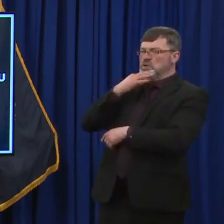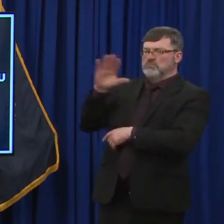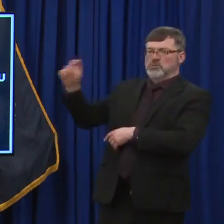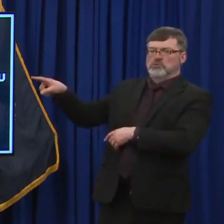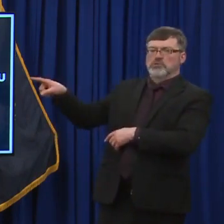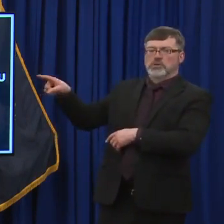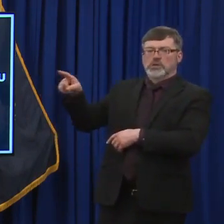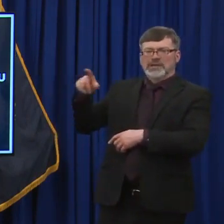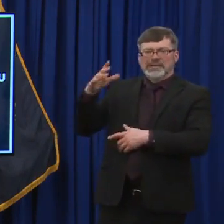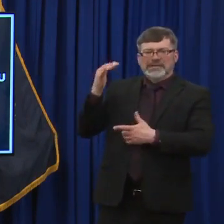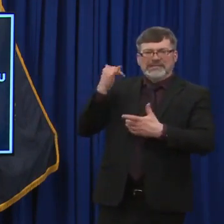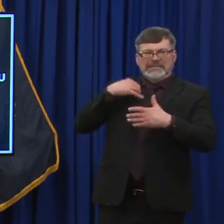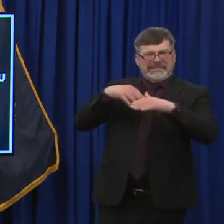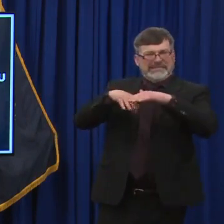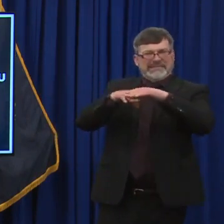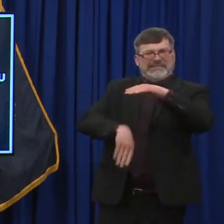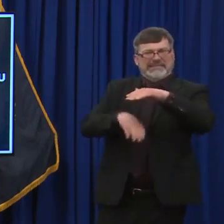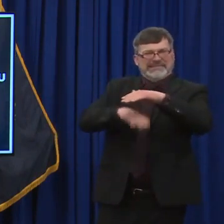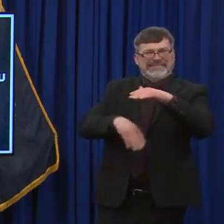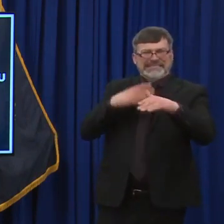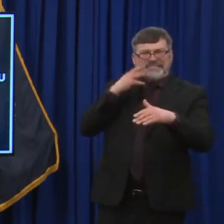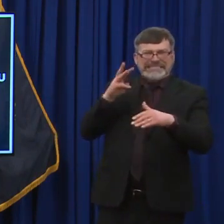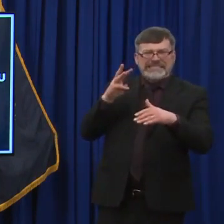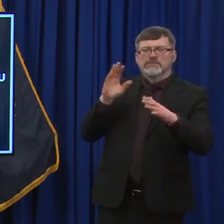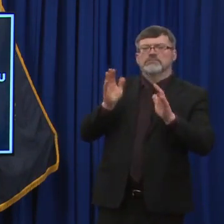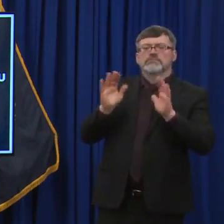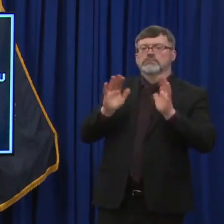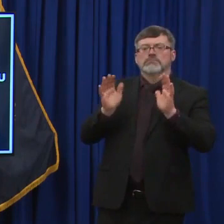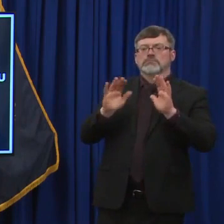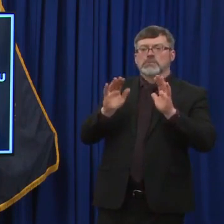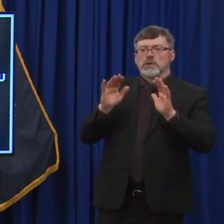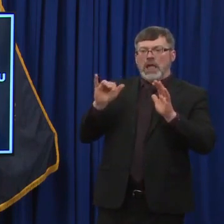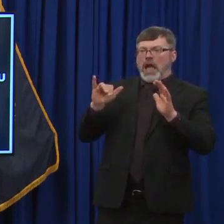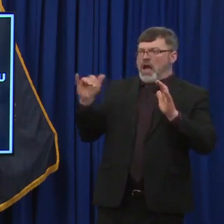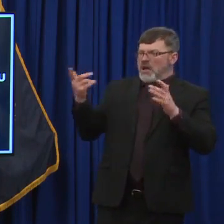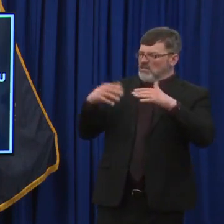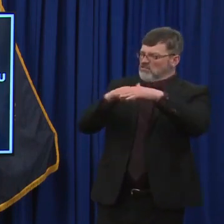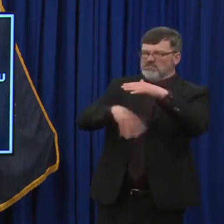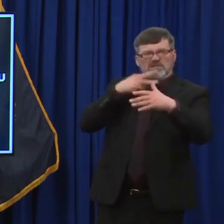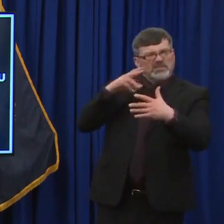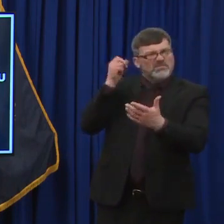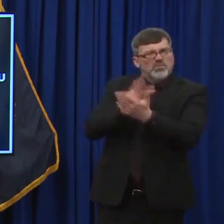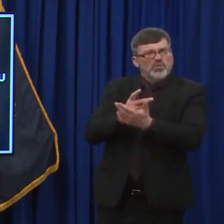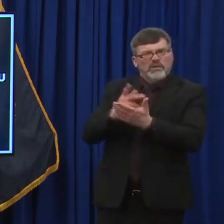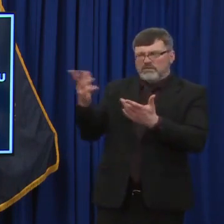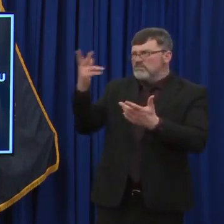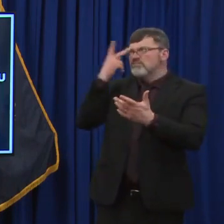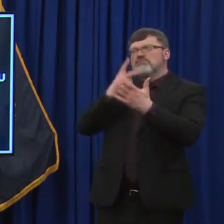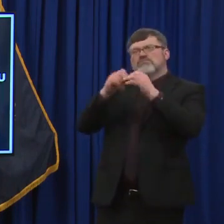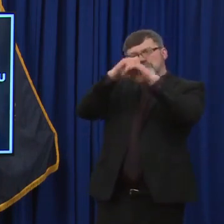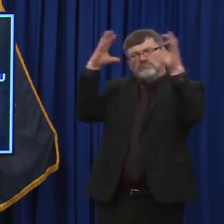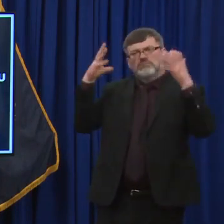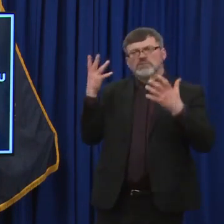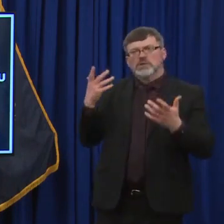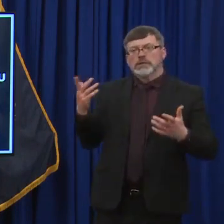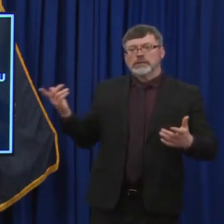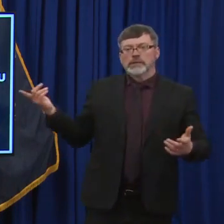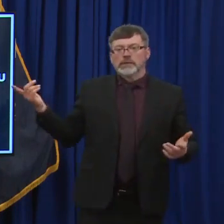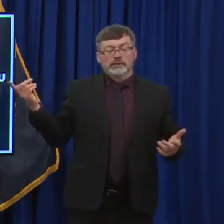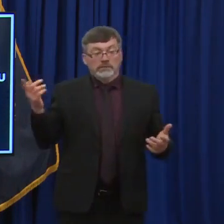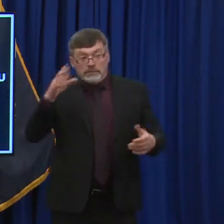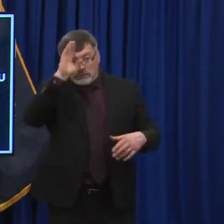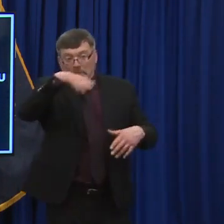be made eligible for vaccine? I'm sorry, not eligible, but when it might be ruled safe? Yeah, so there are studies ongoing right now